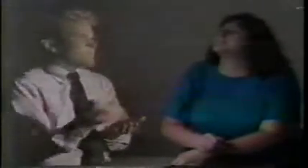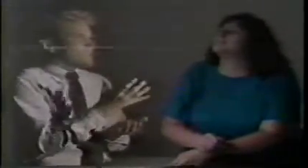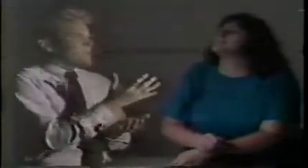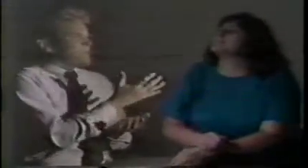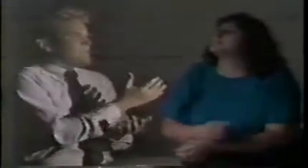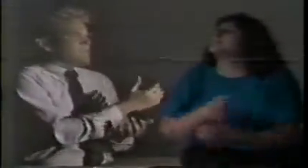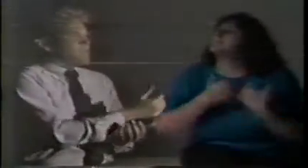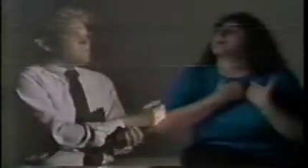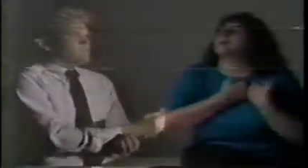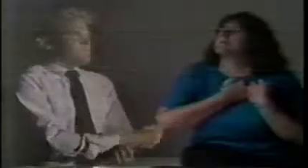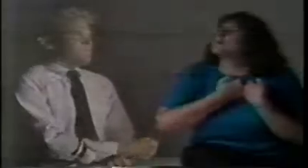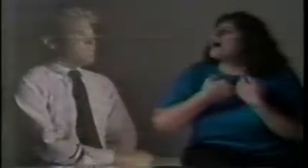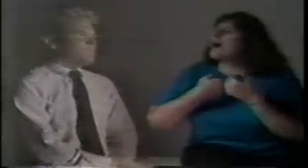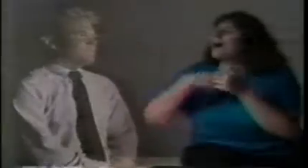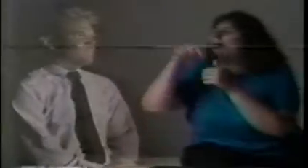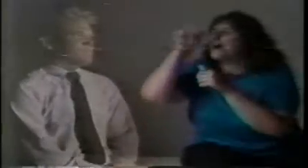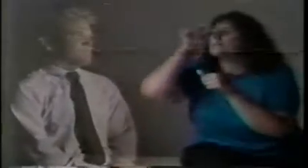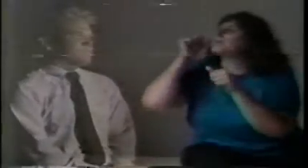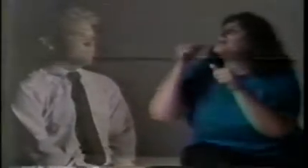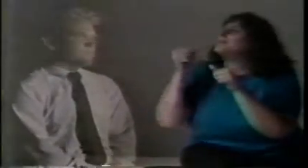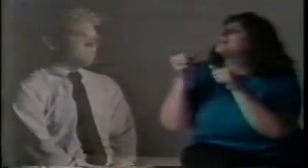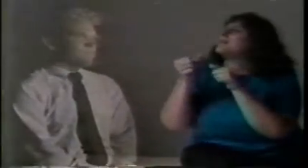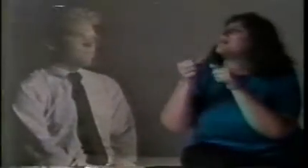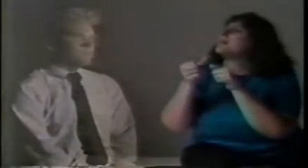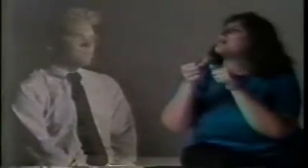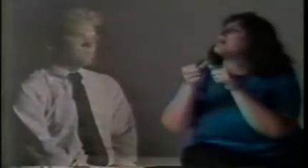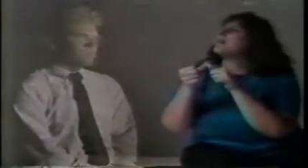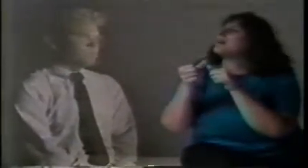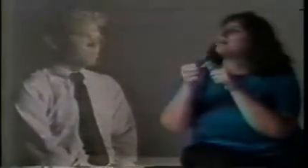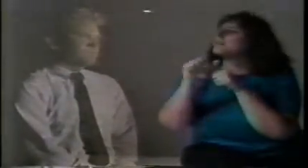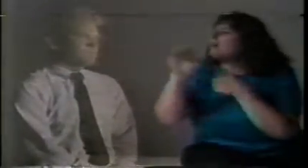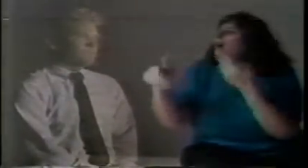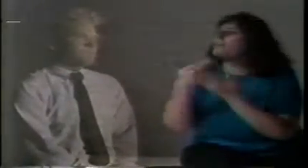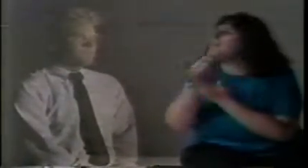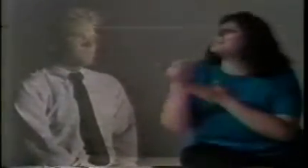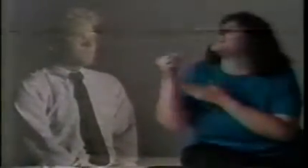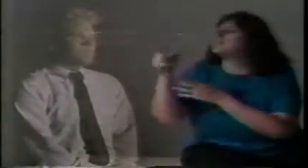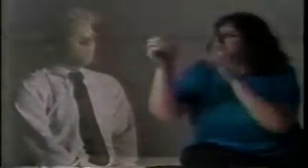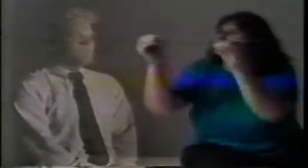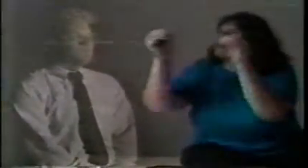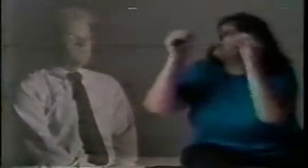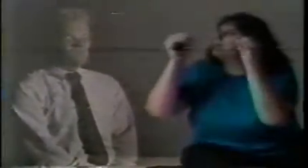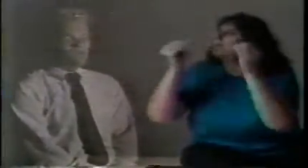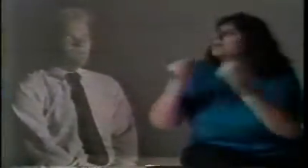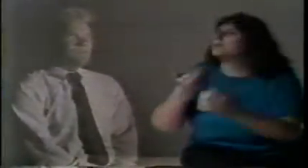away. Baby I remember all the things you taught me.